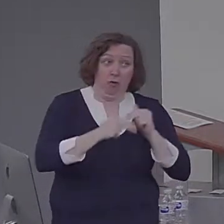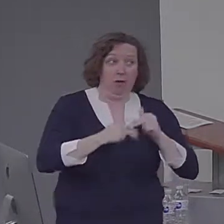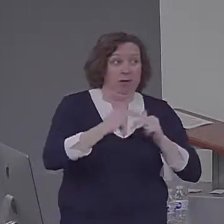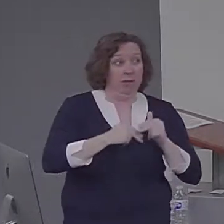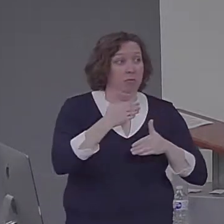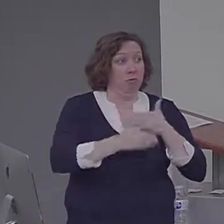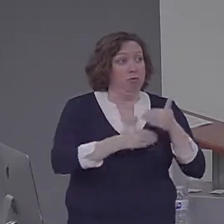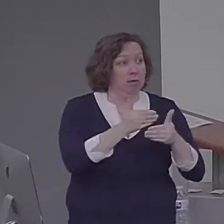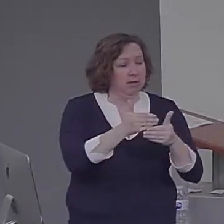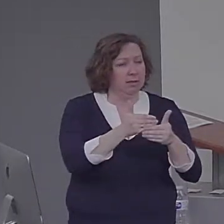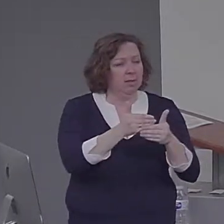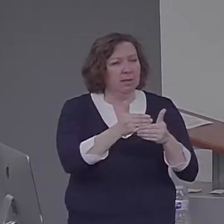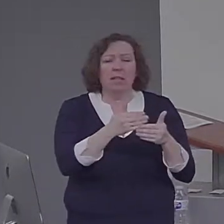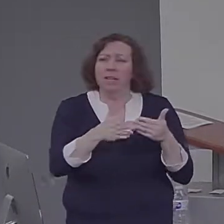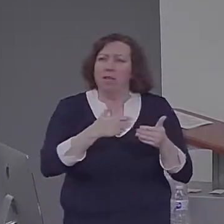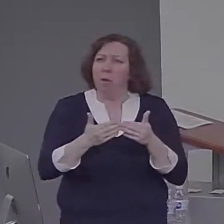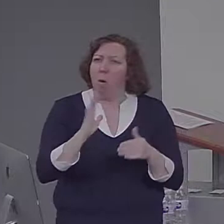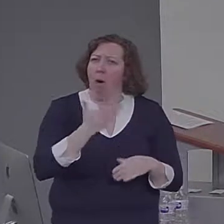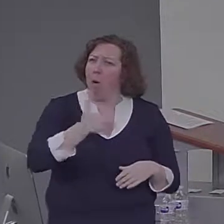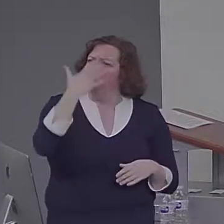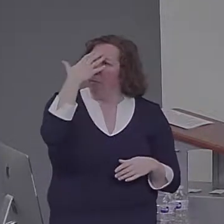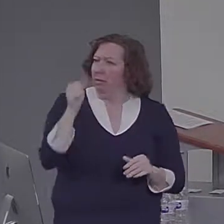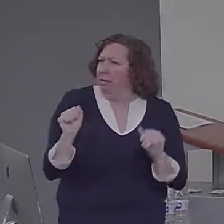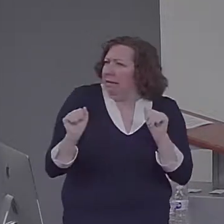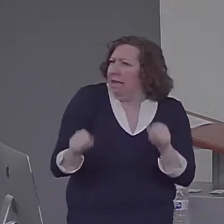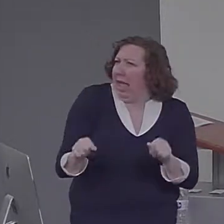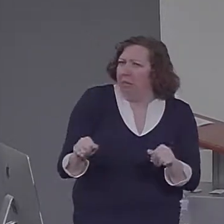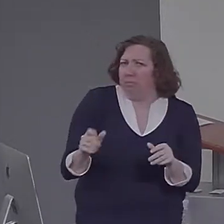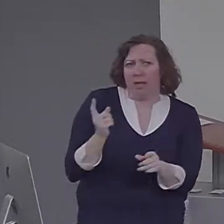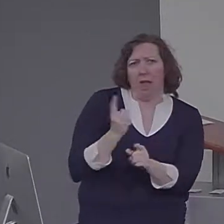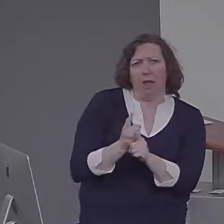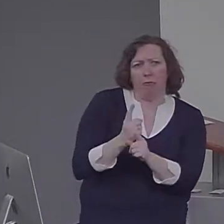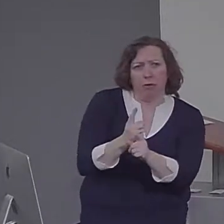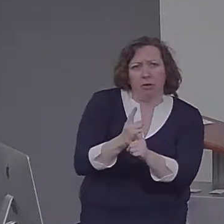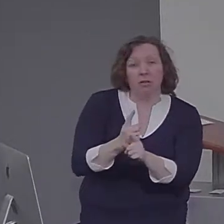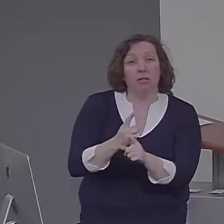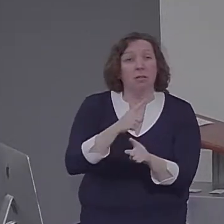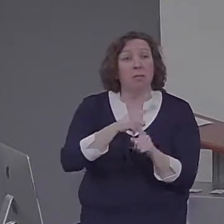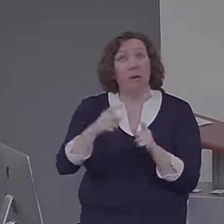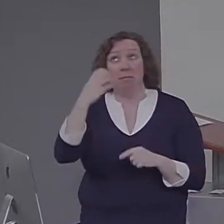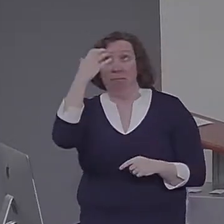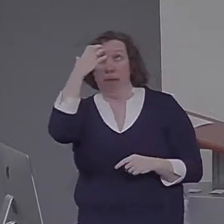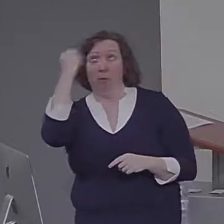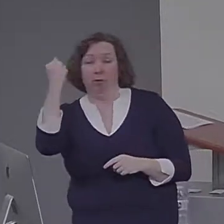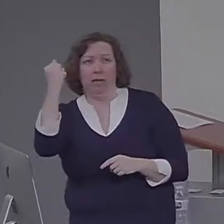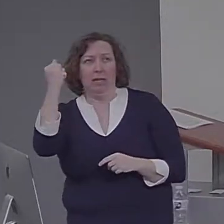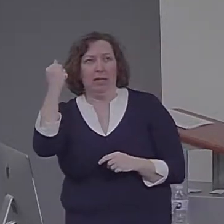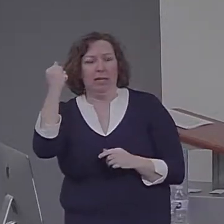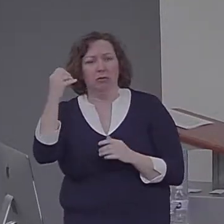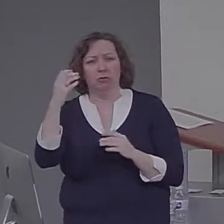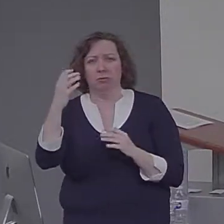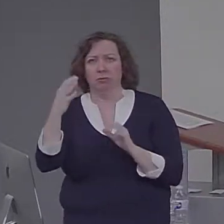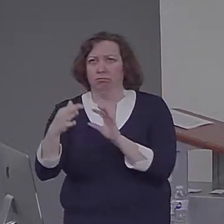many occasions, nonetheless the view of memory as having a very strong constructive component turned out to be right.